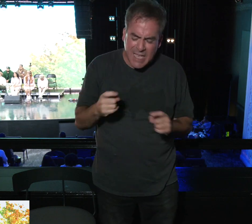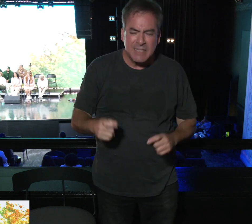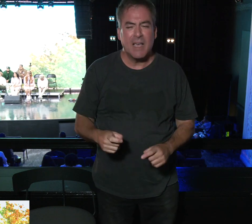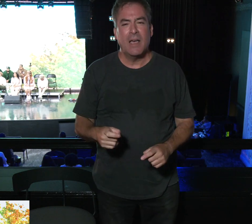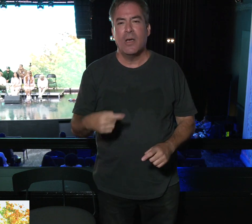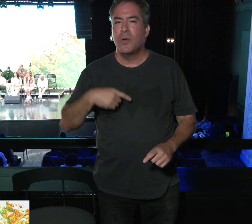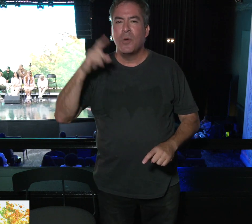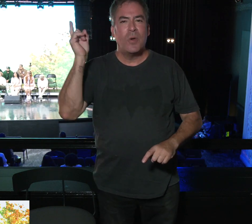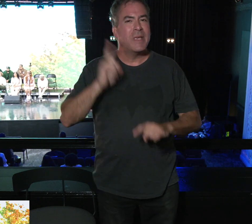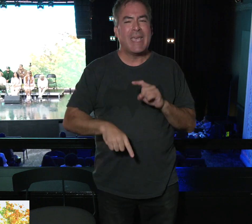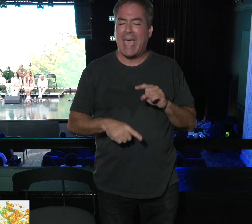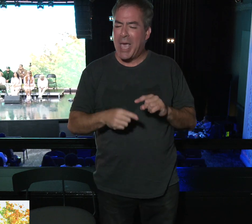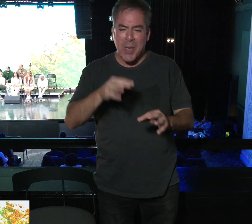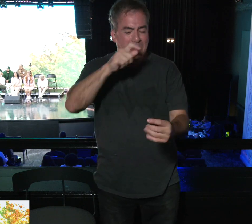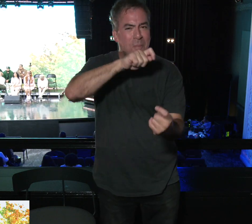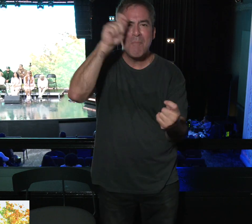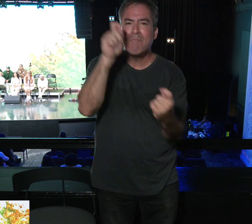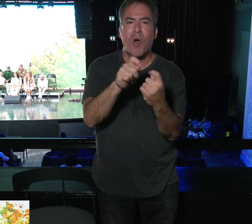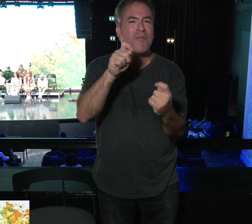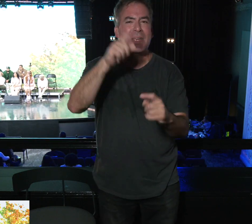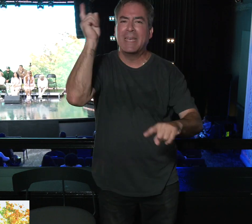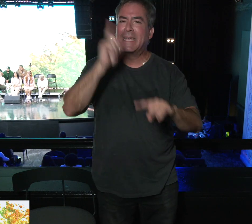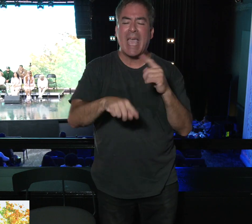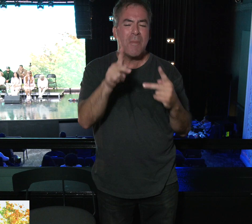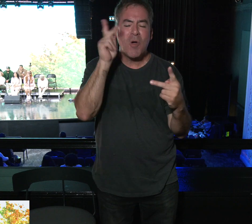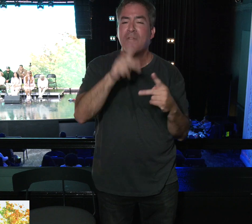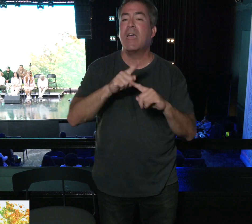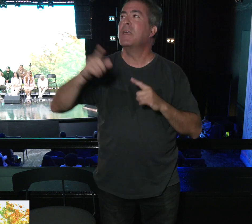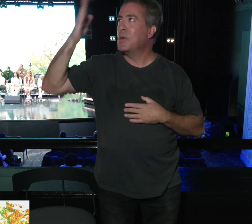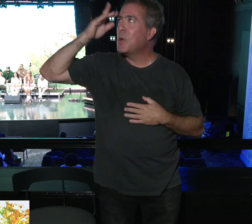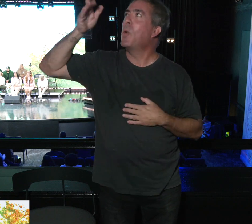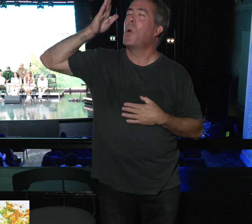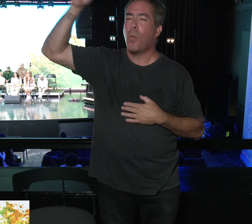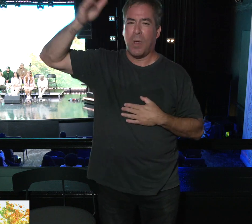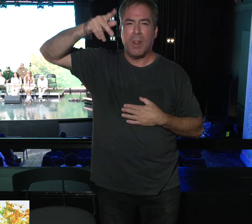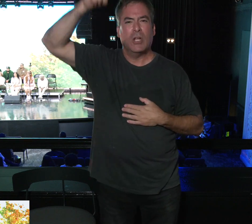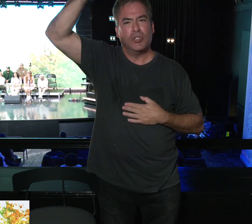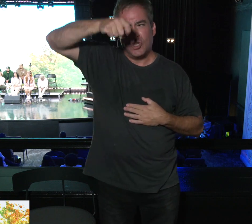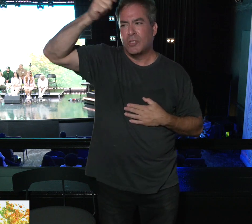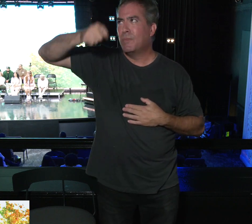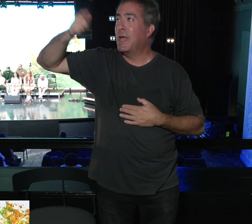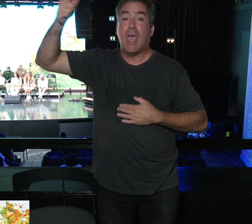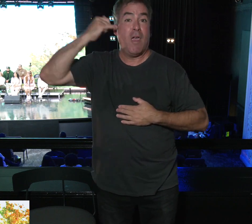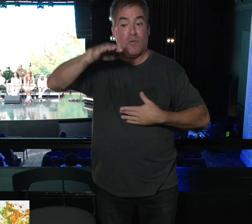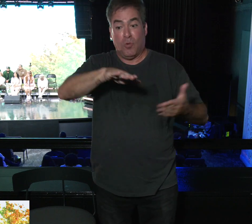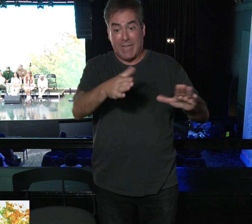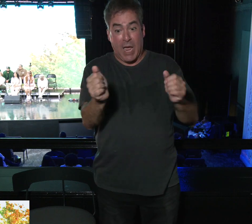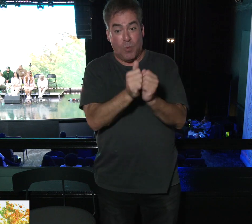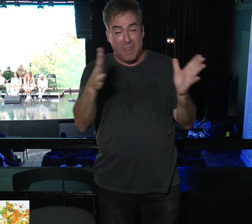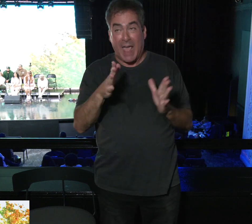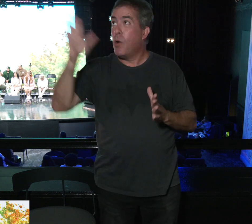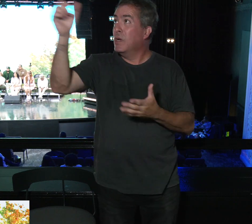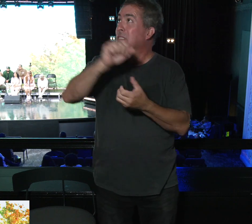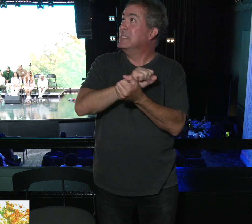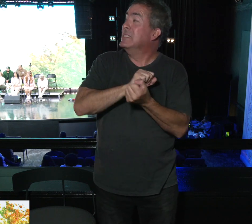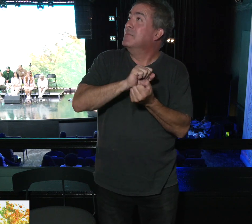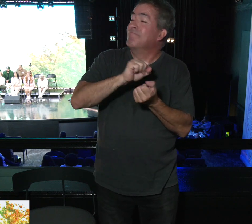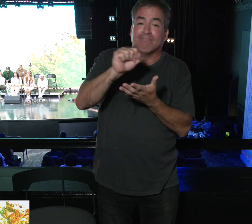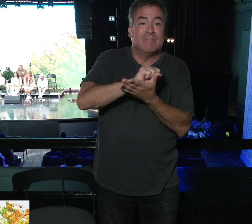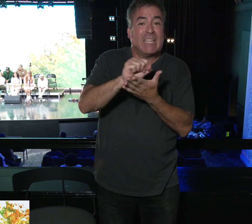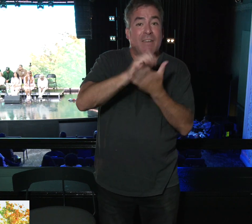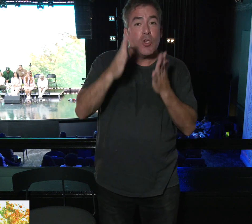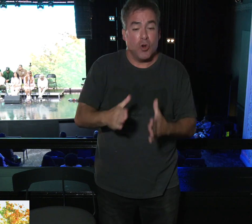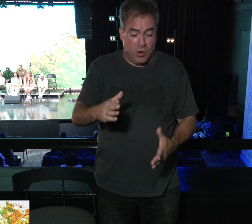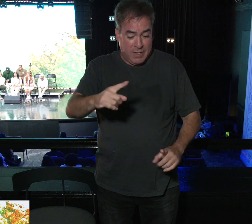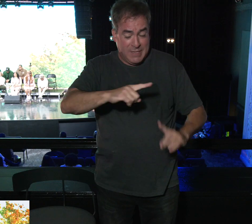live up to the righteousness of Jesus. He reveals to us that there's judgment coming to those that die without a Savior. As we repent, as we confess our sins,